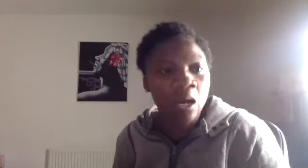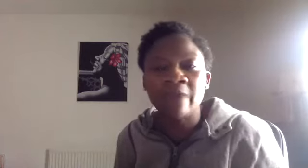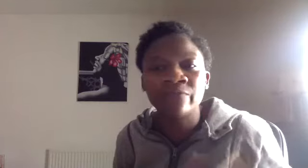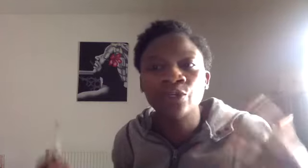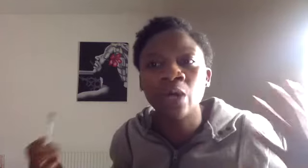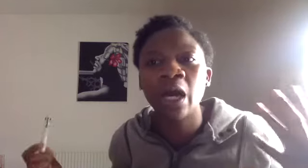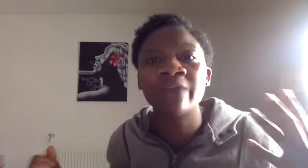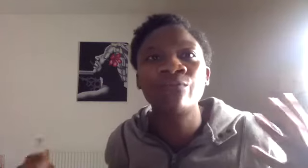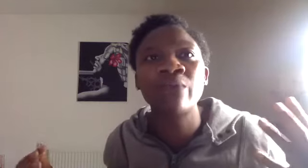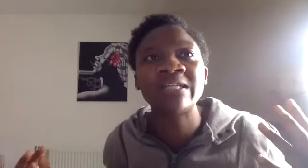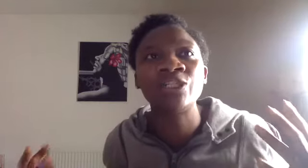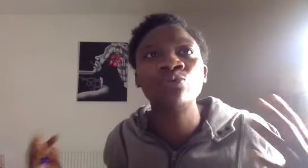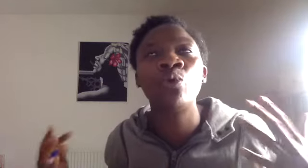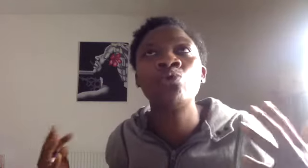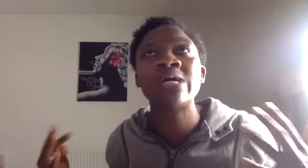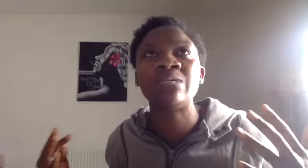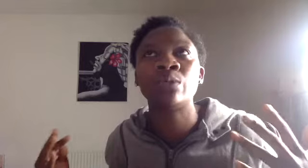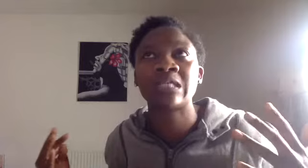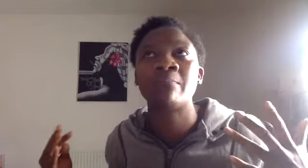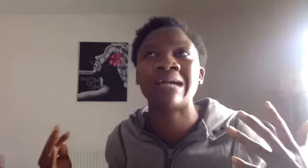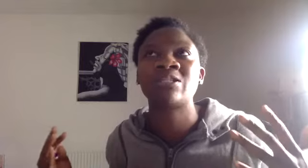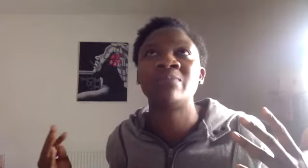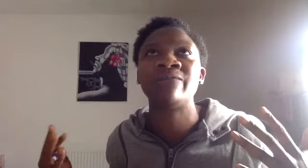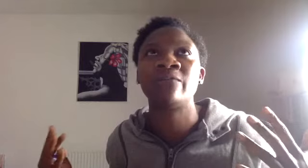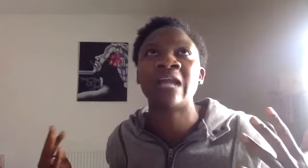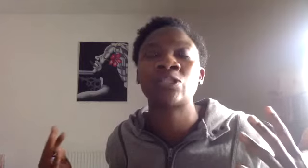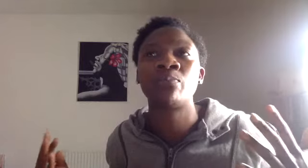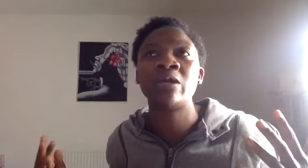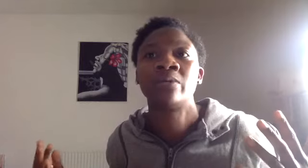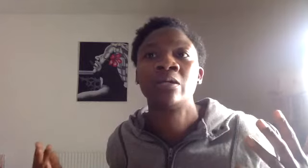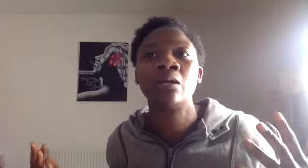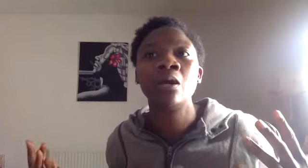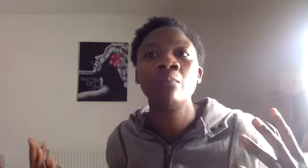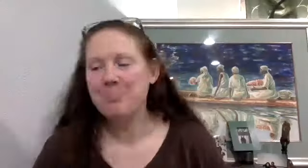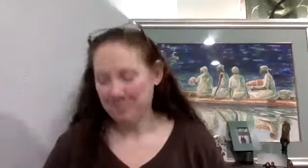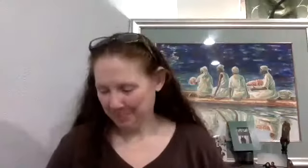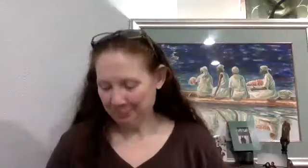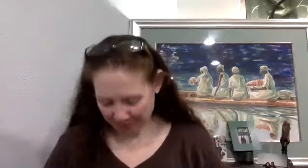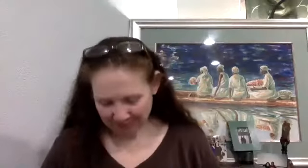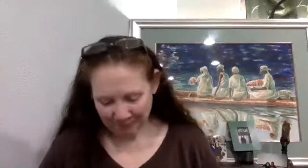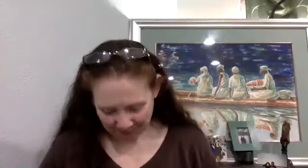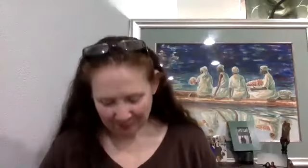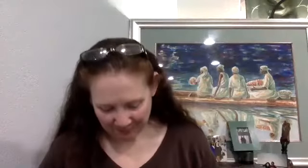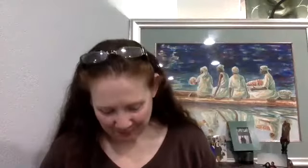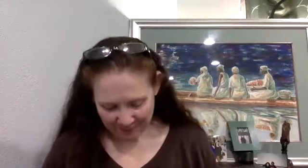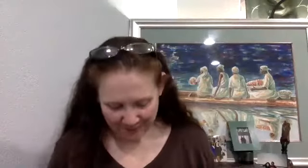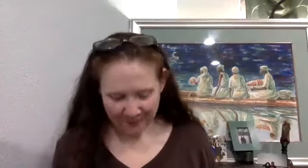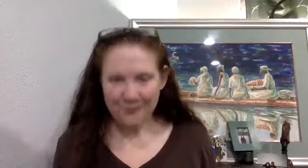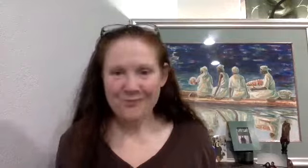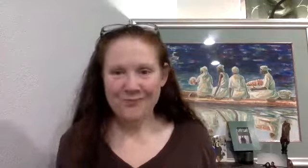I have already, you already want to come back to me for the next appointment. Yeah. Because how many times has somebody asked you how you are